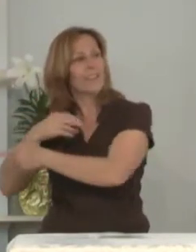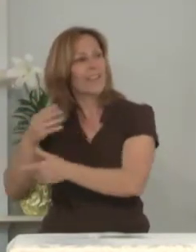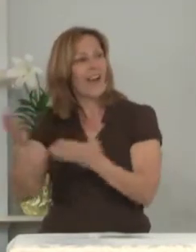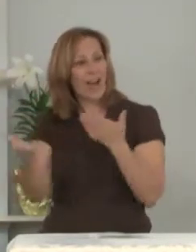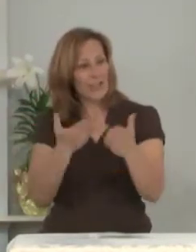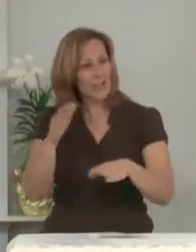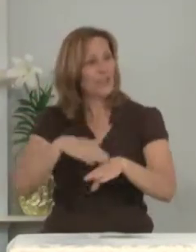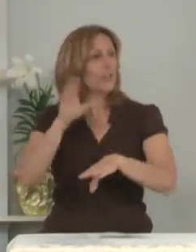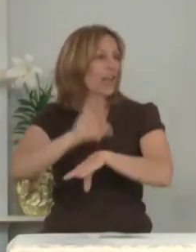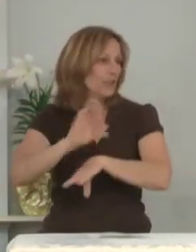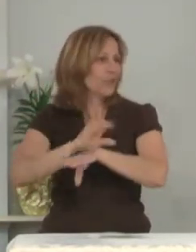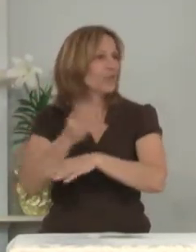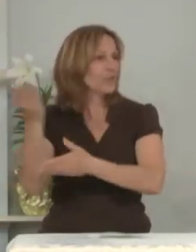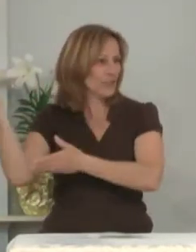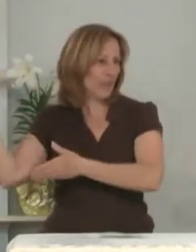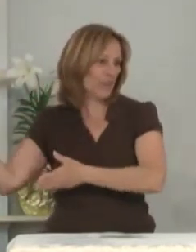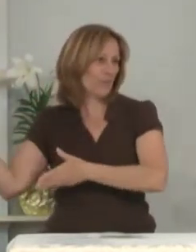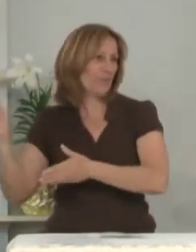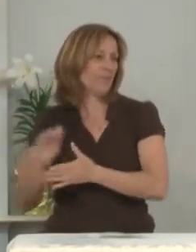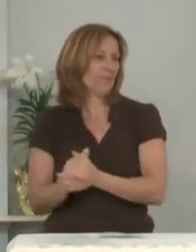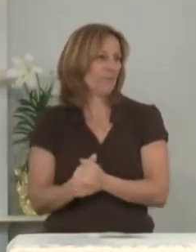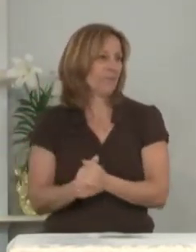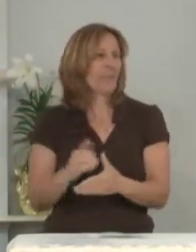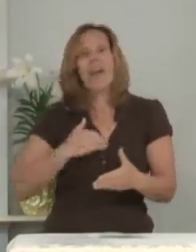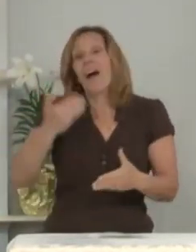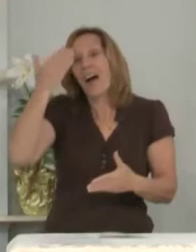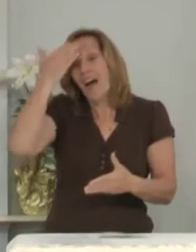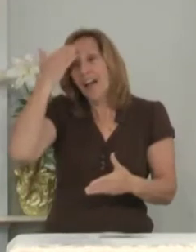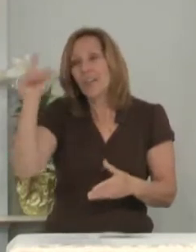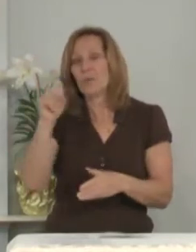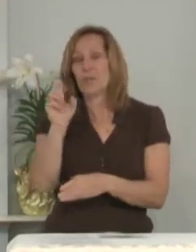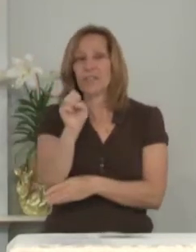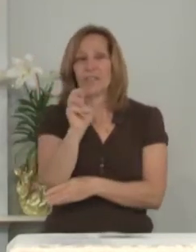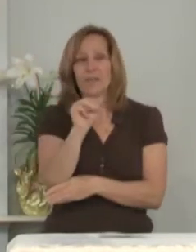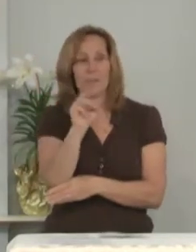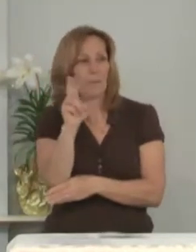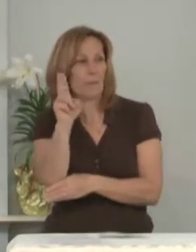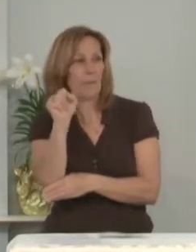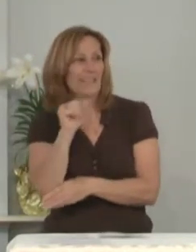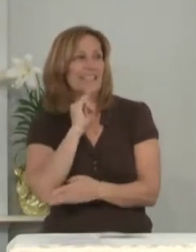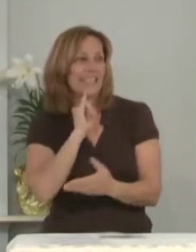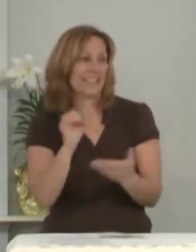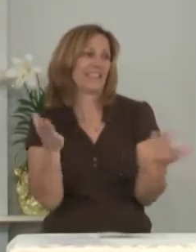served at a church there. I know where Emmaus is.